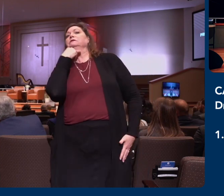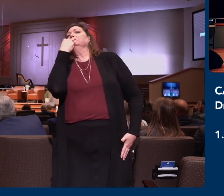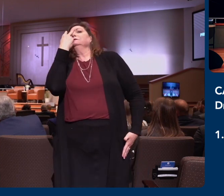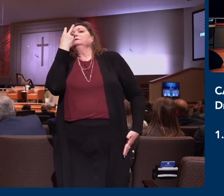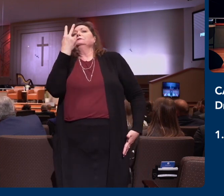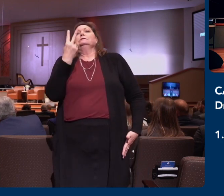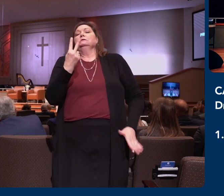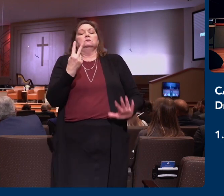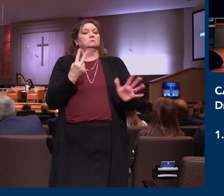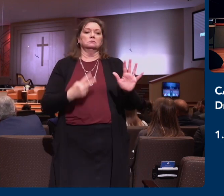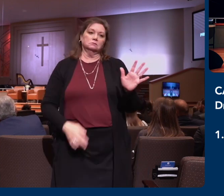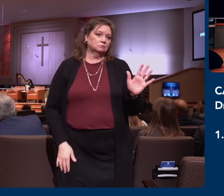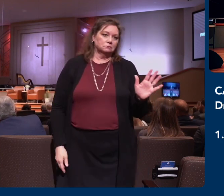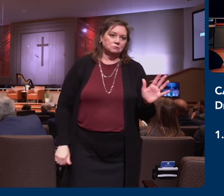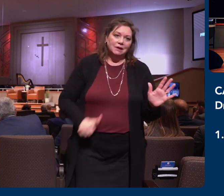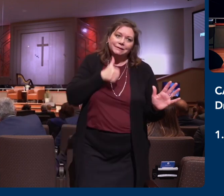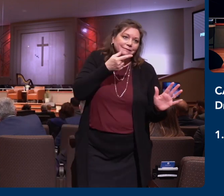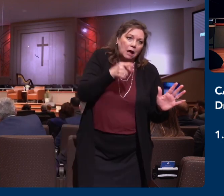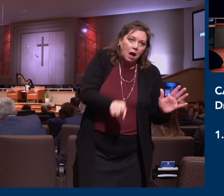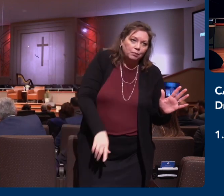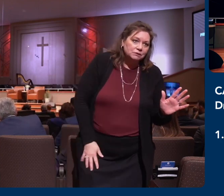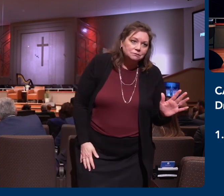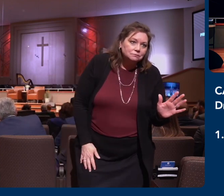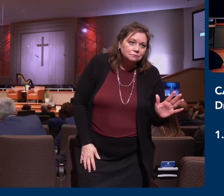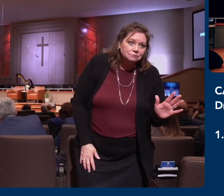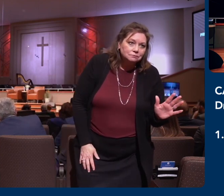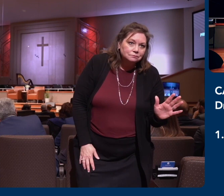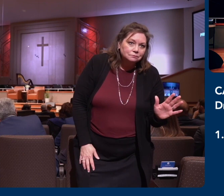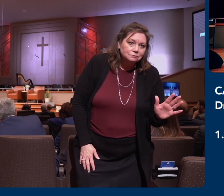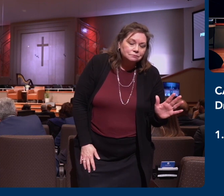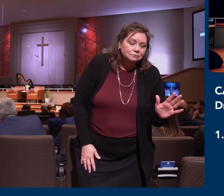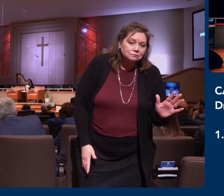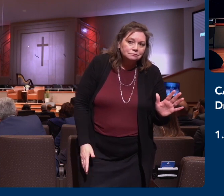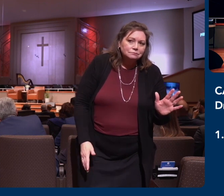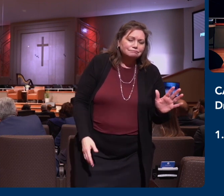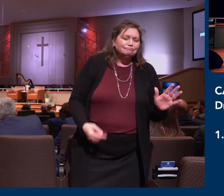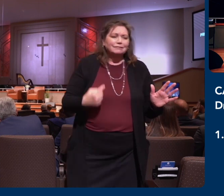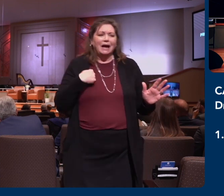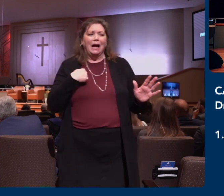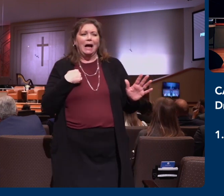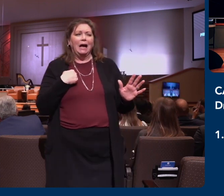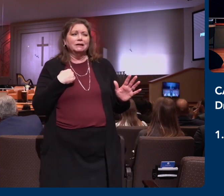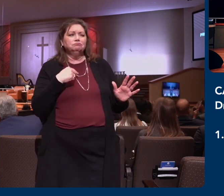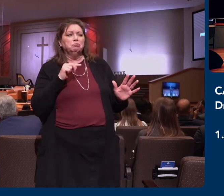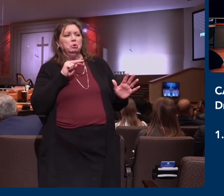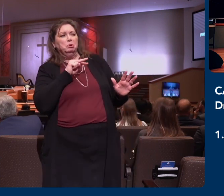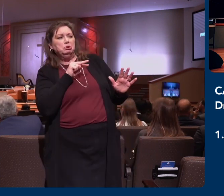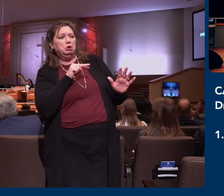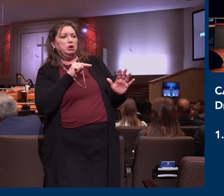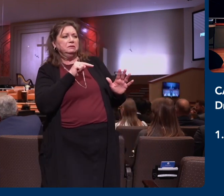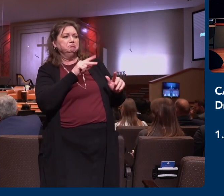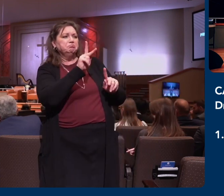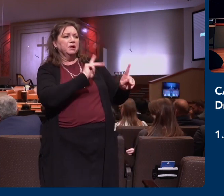you know what, music people, sometimes I think they're weird. I mean, they're just different. And they're different.